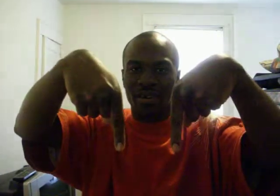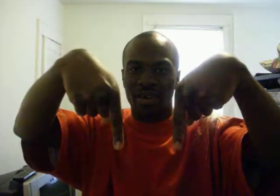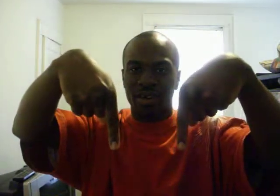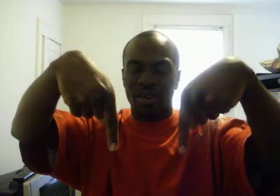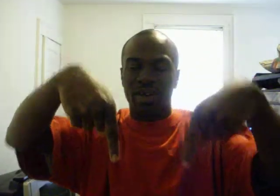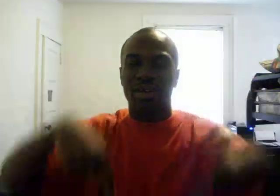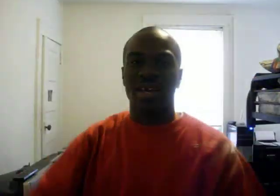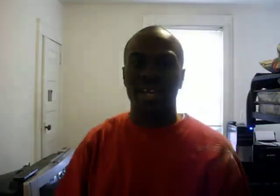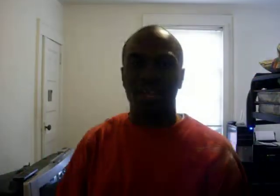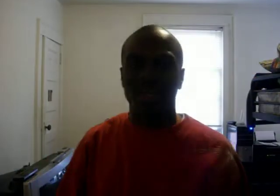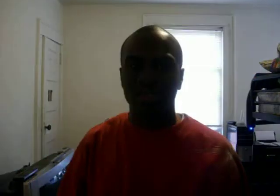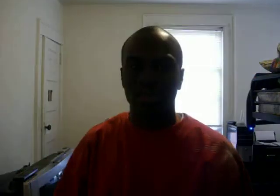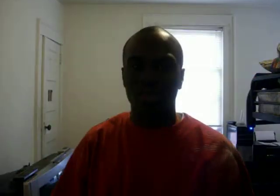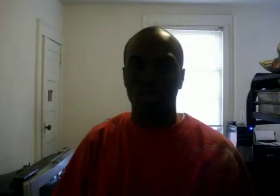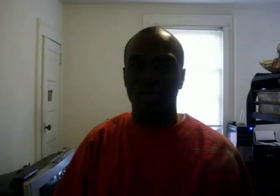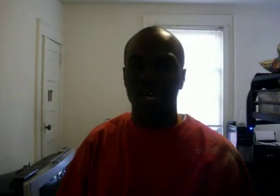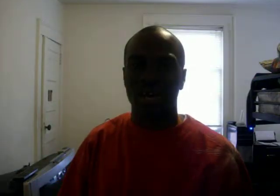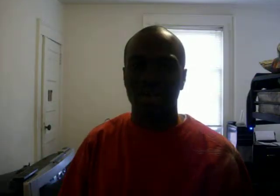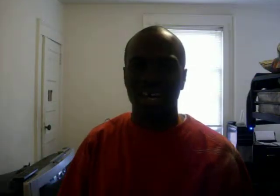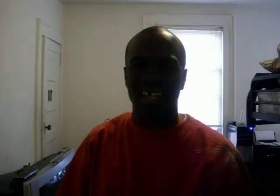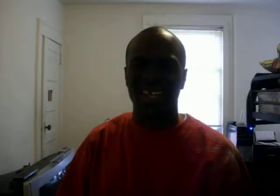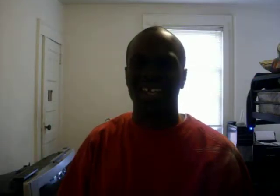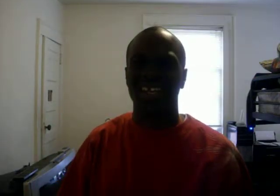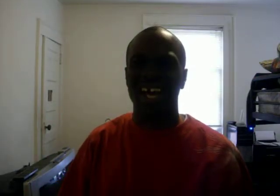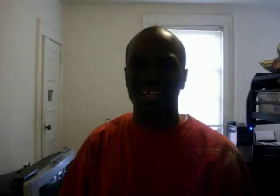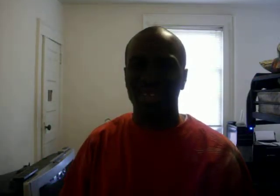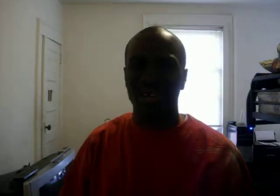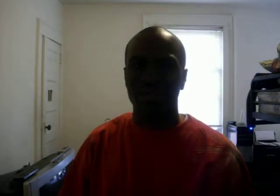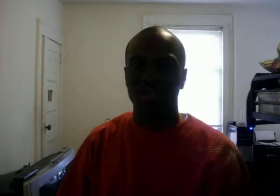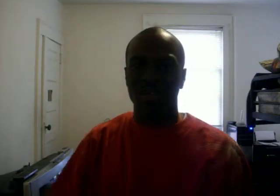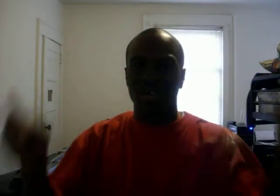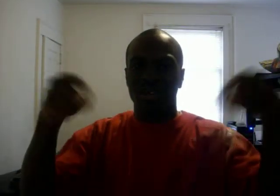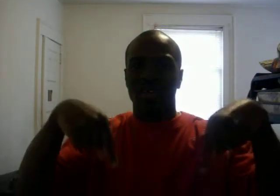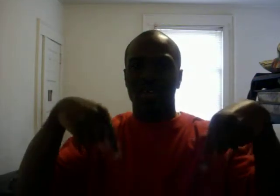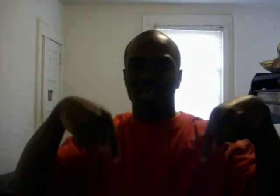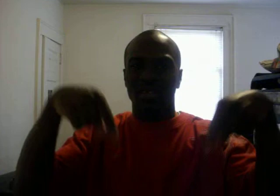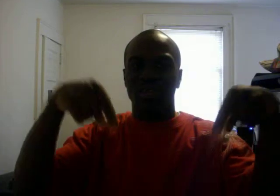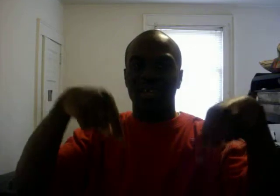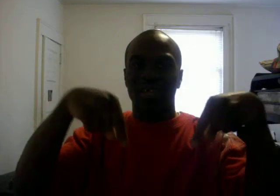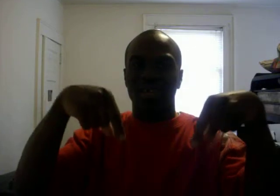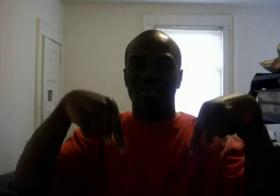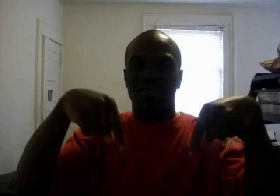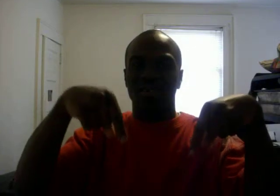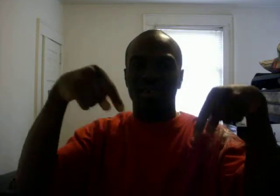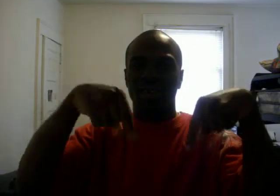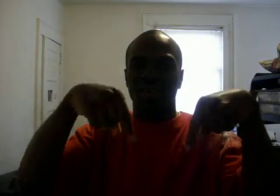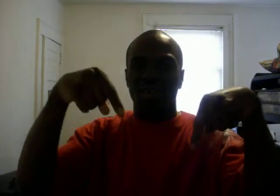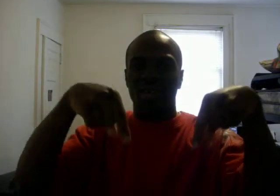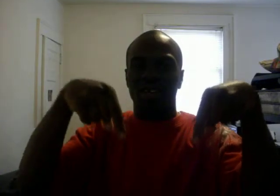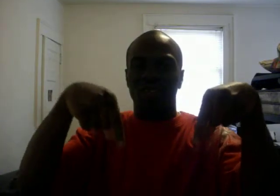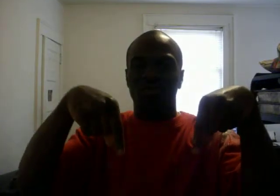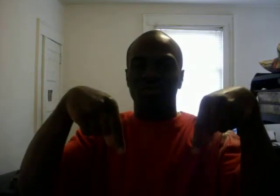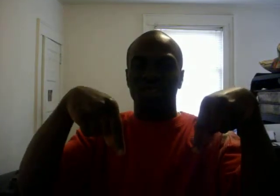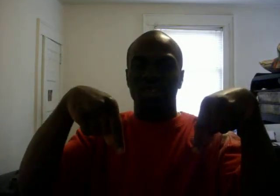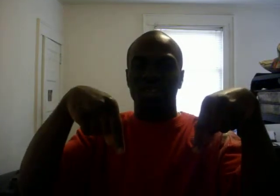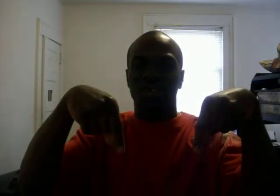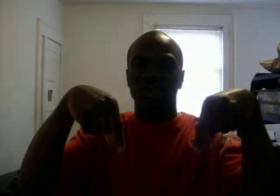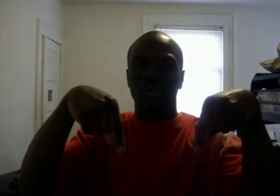And also Mortal Kombat 9 is out It's going to be in the description And also